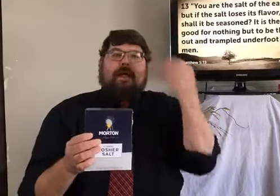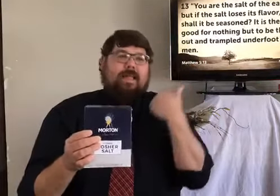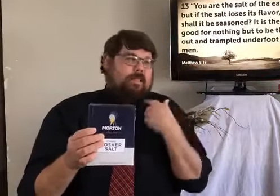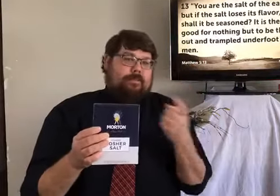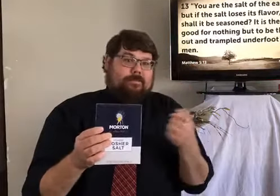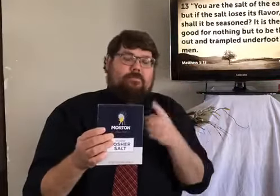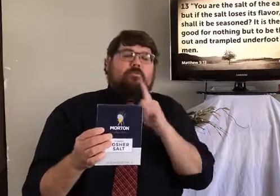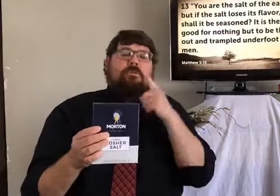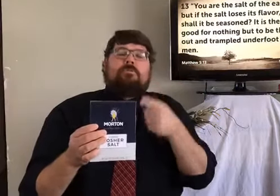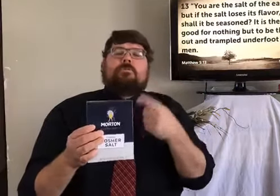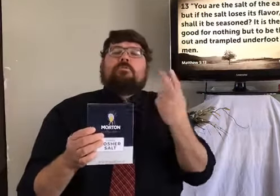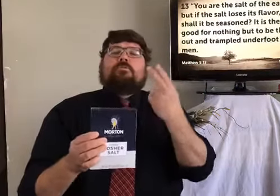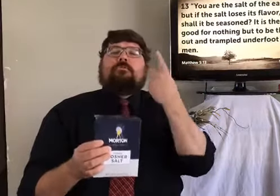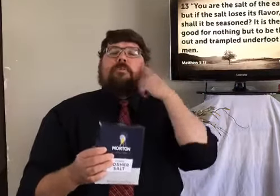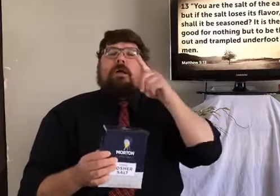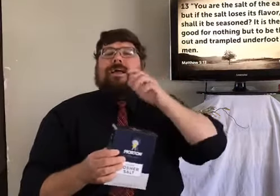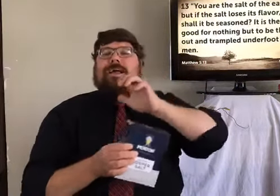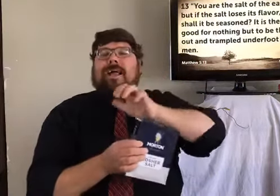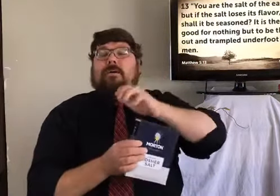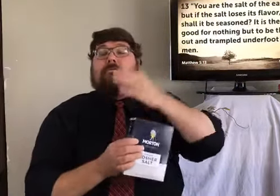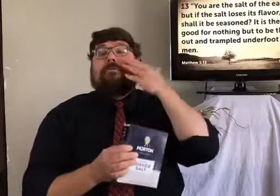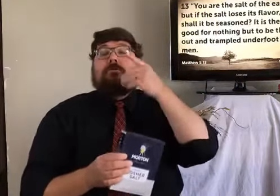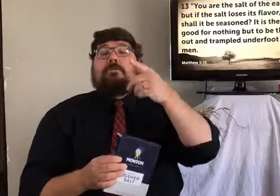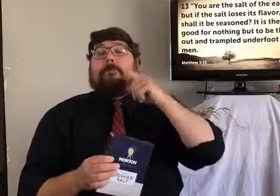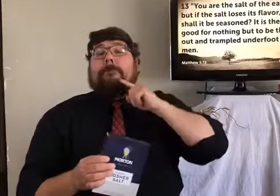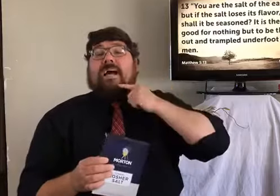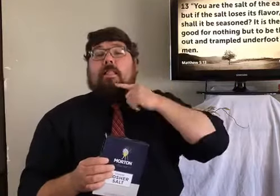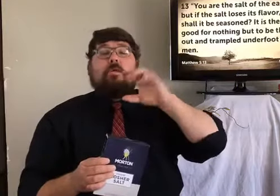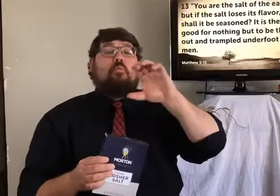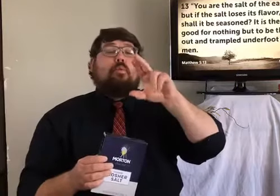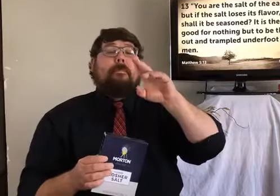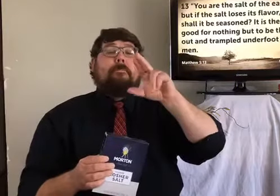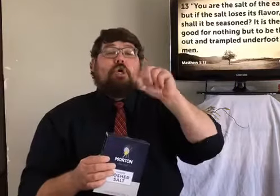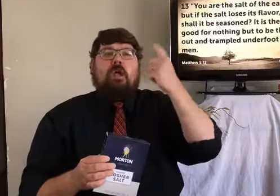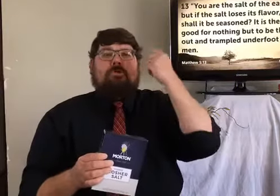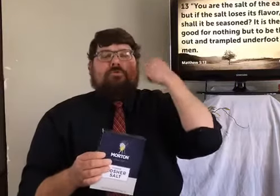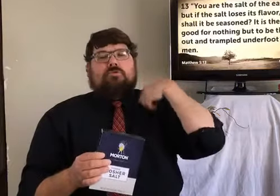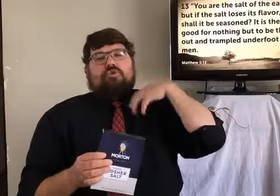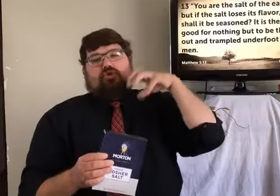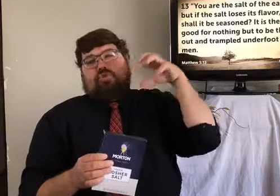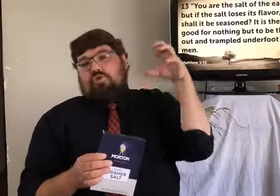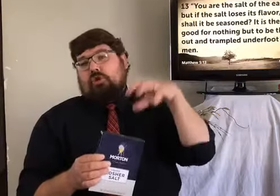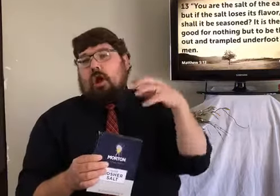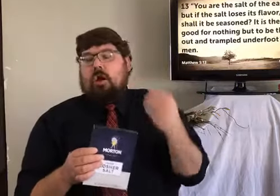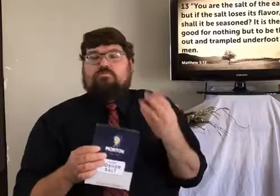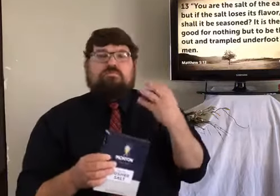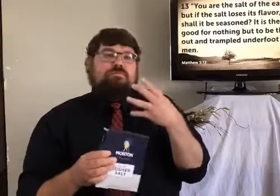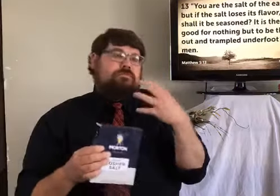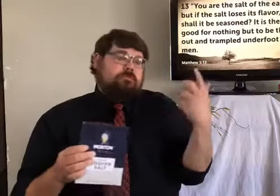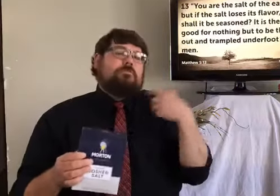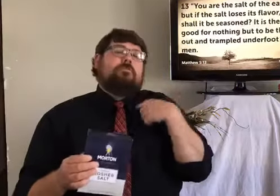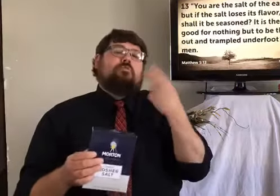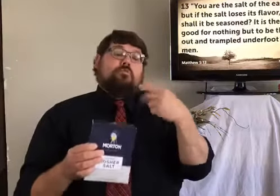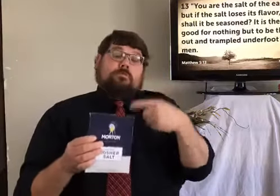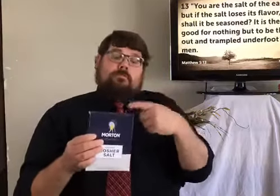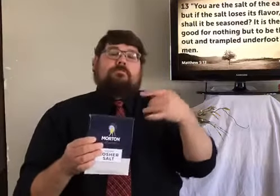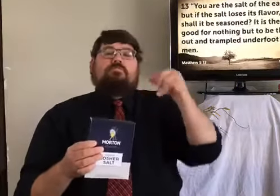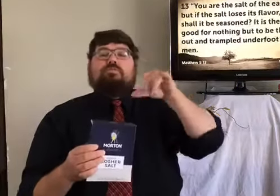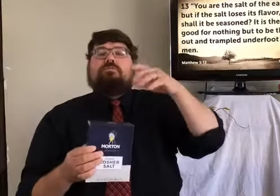stuff. I bought it. I forgot that I got it. I was planning on using it for canning. You know when you pan pickles and cucumbers? Oh, last year we had a